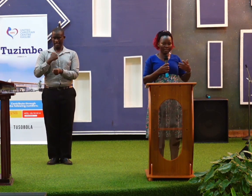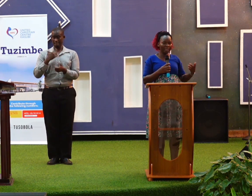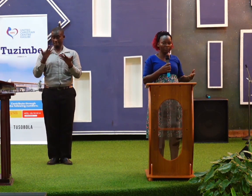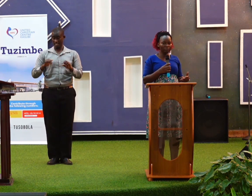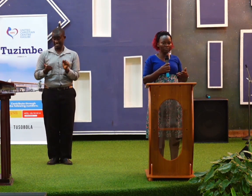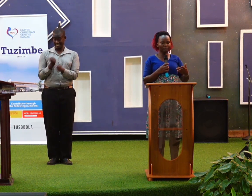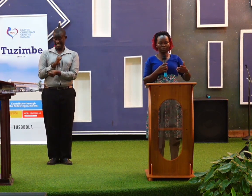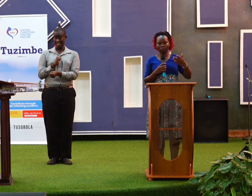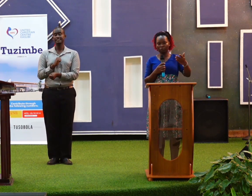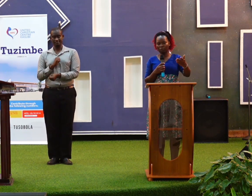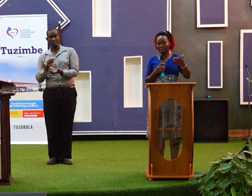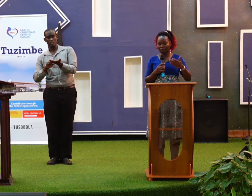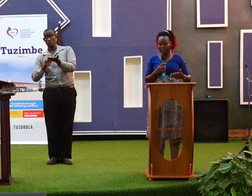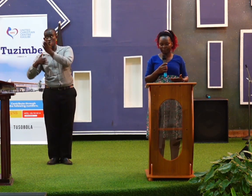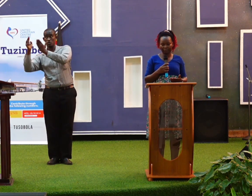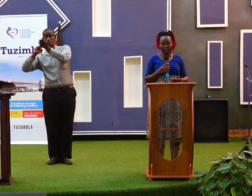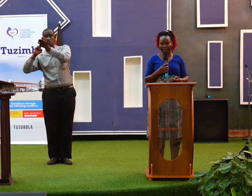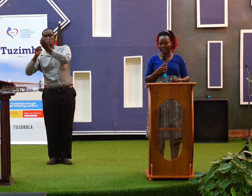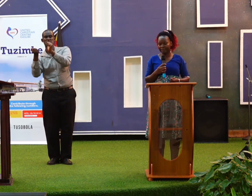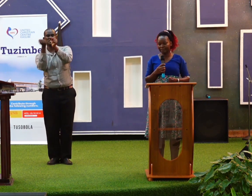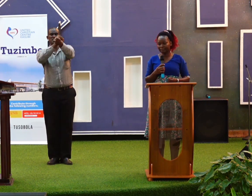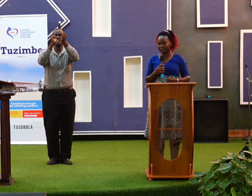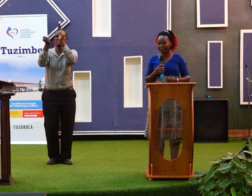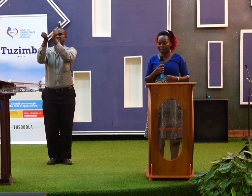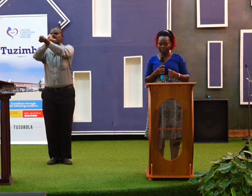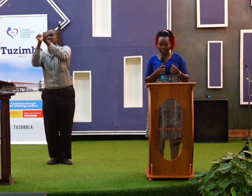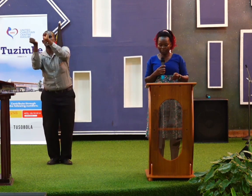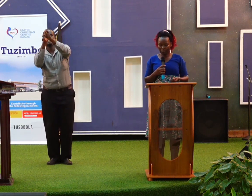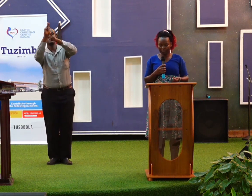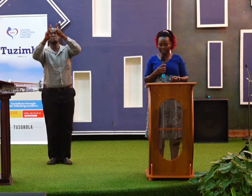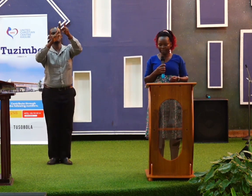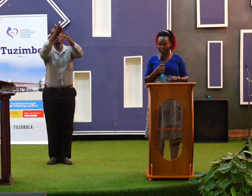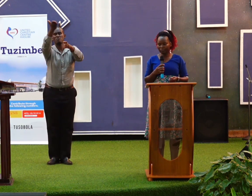then he will use me to go and transform others may God bless you